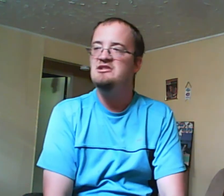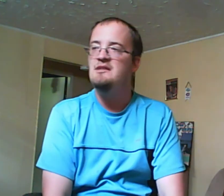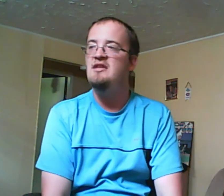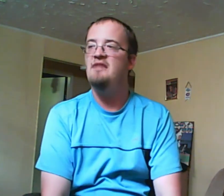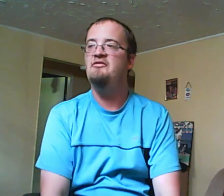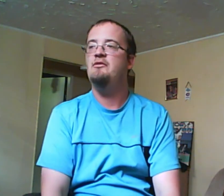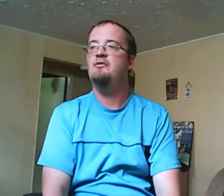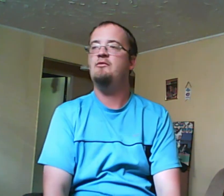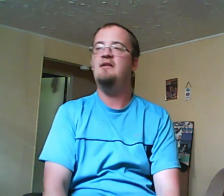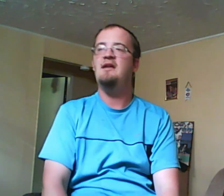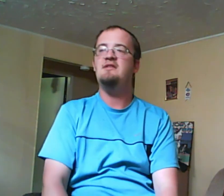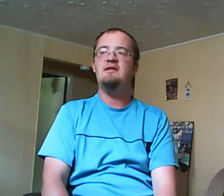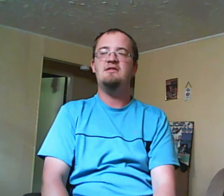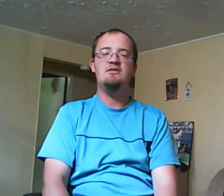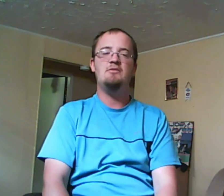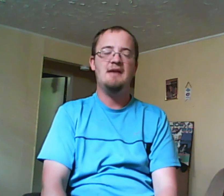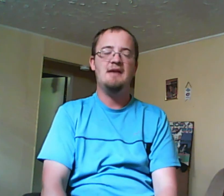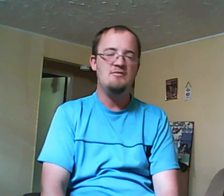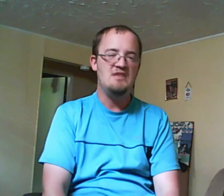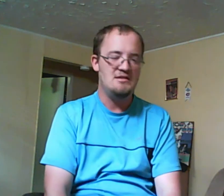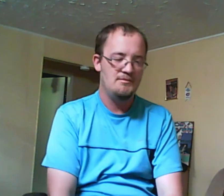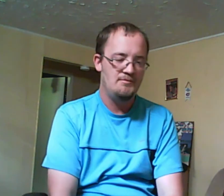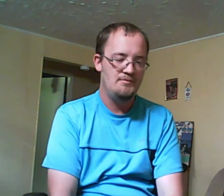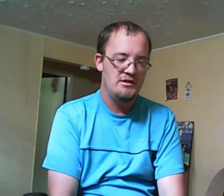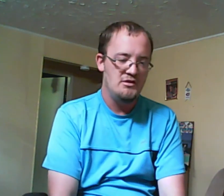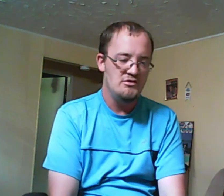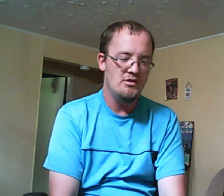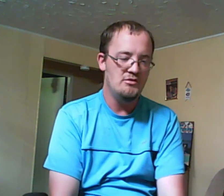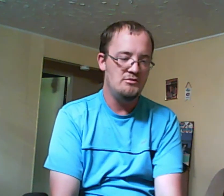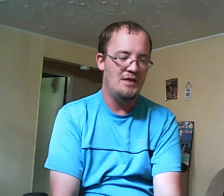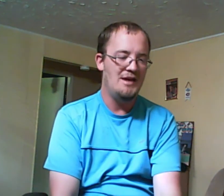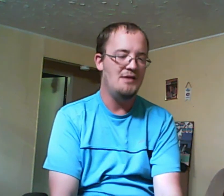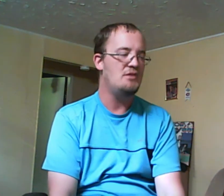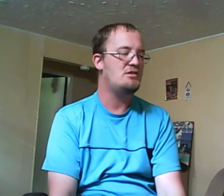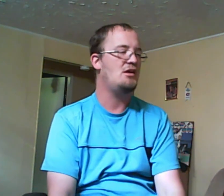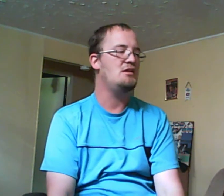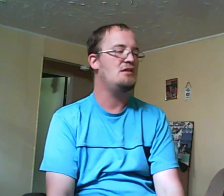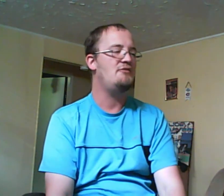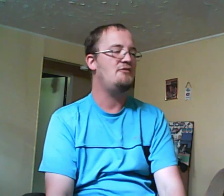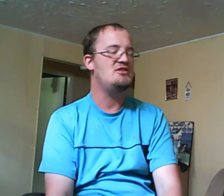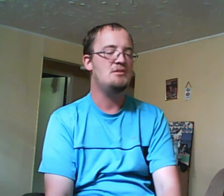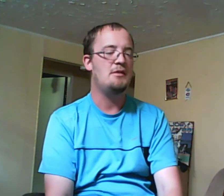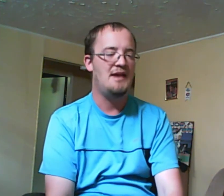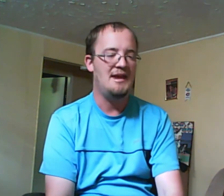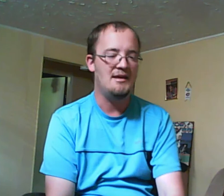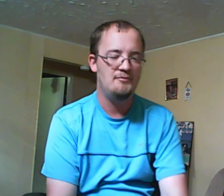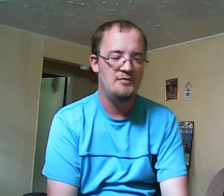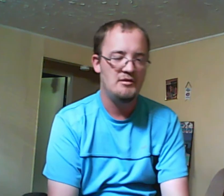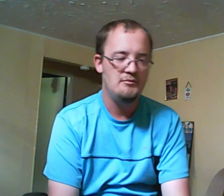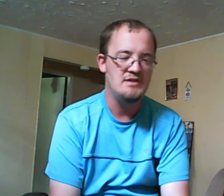realizing that this is what Cam did so Maya was starting to have visions about Cam but just